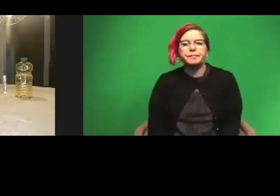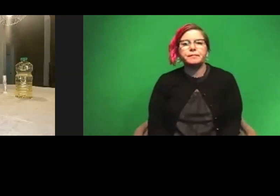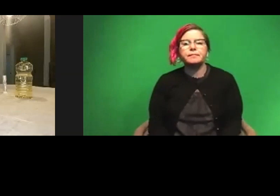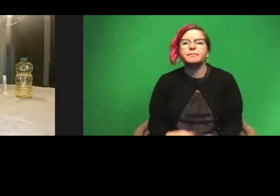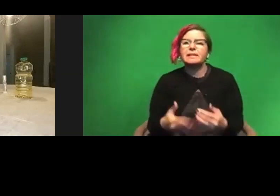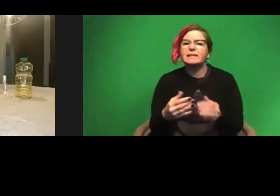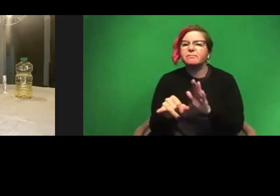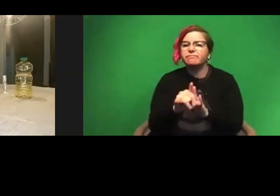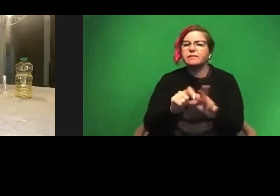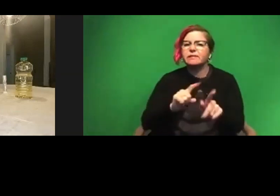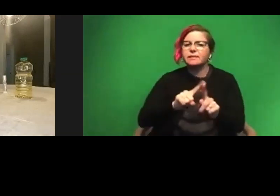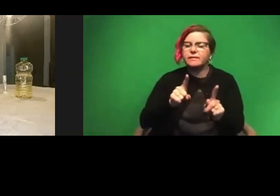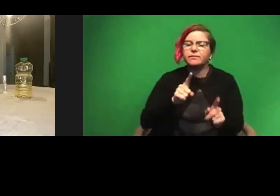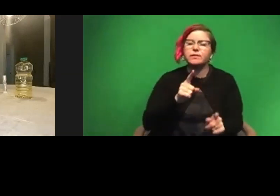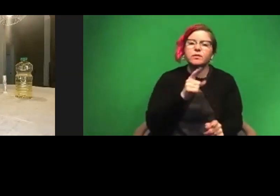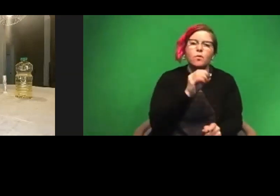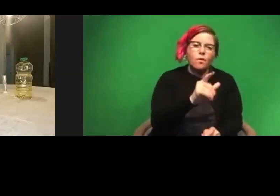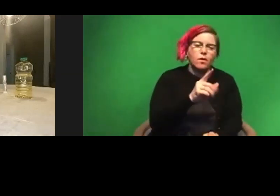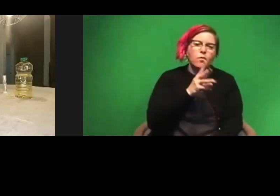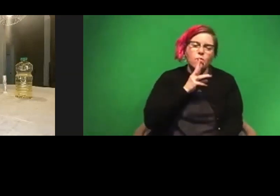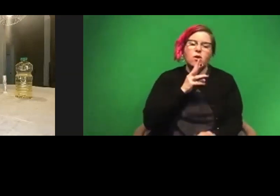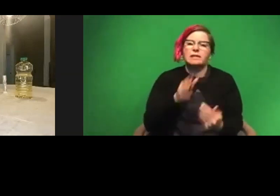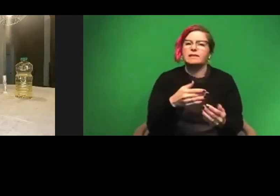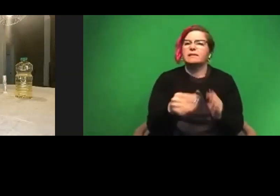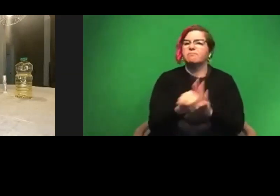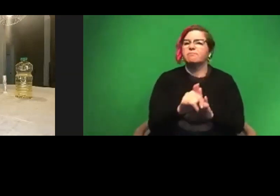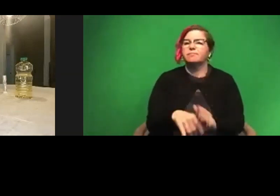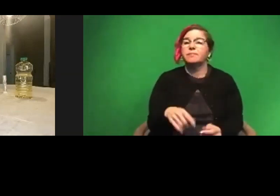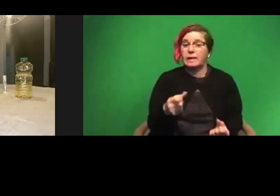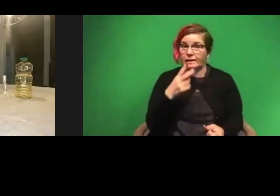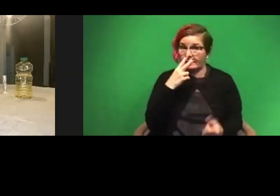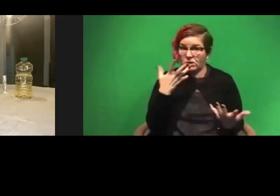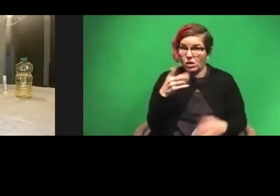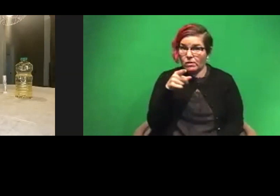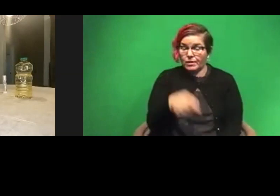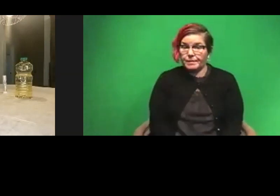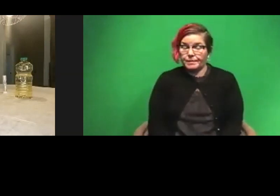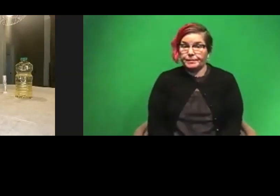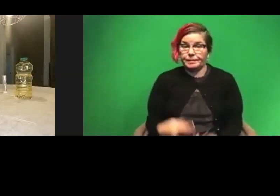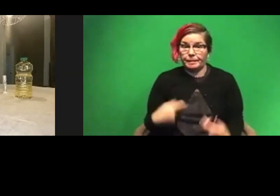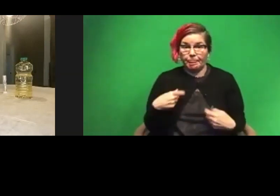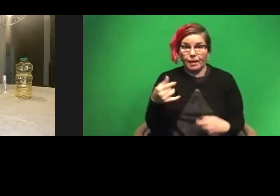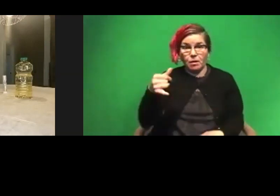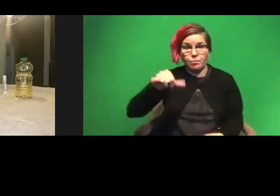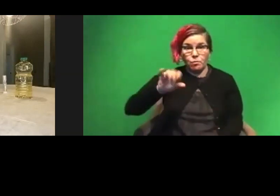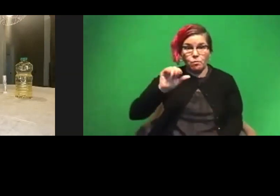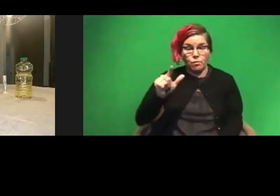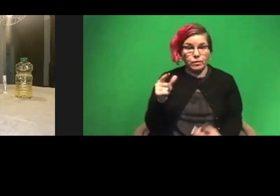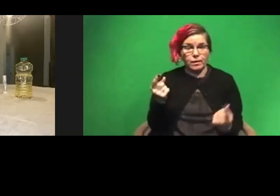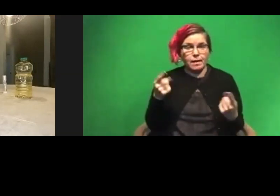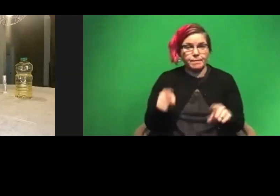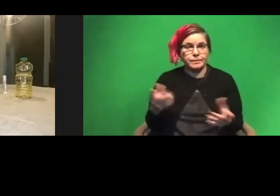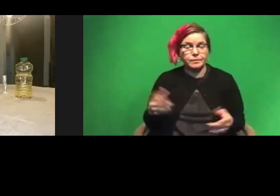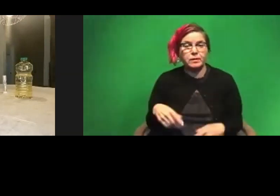difference between my oil and my water. And as you can see already, when I pour my oil into the water, you see that bubbling